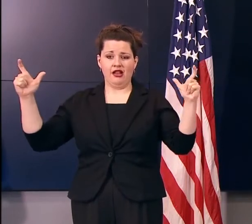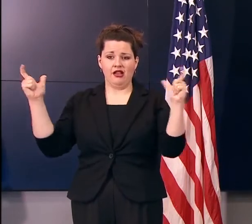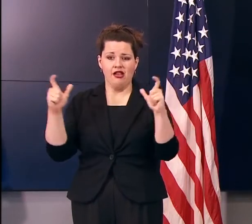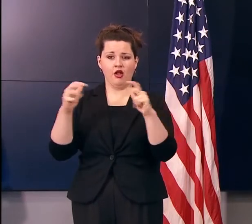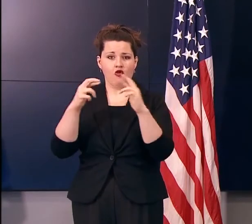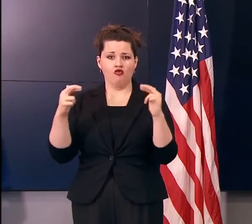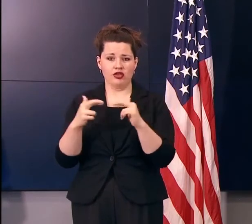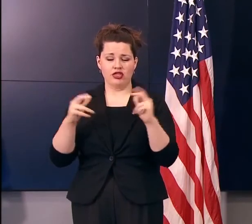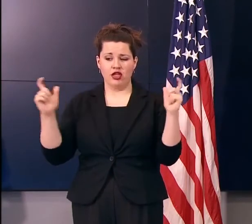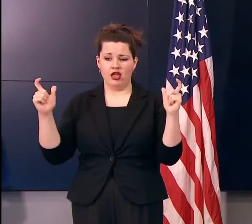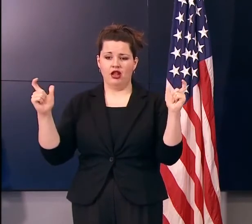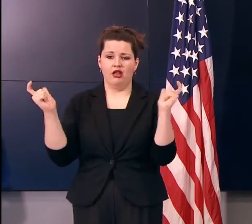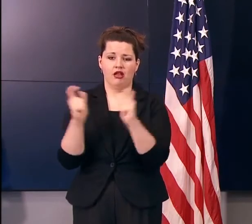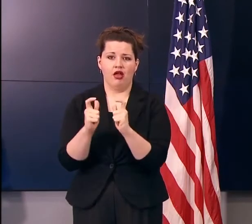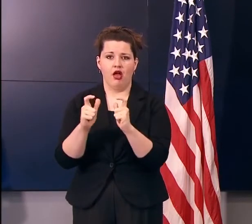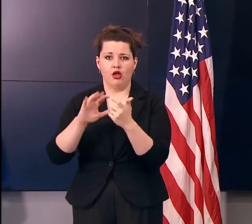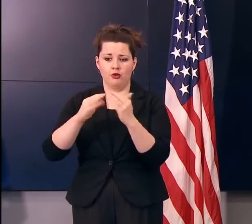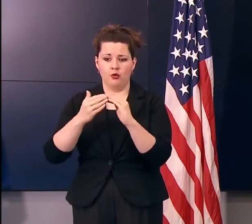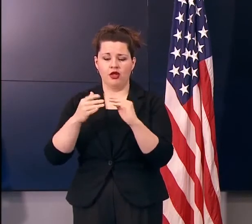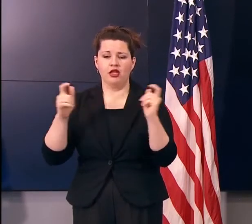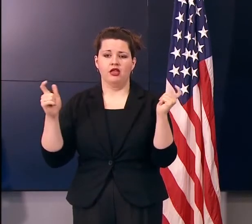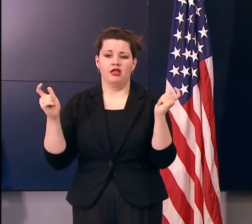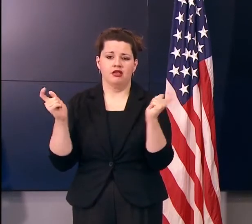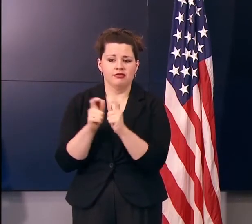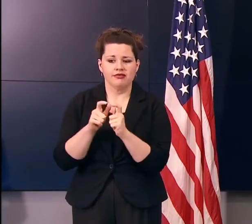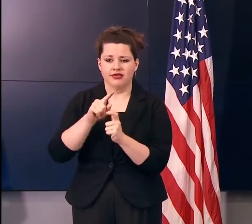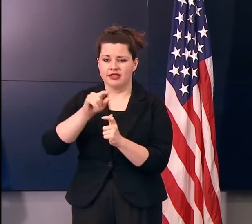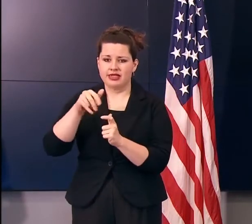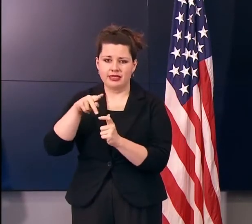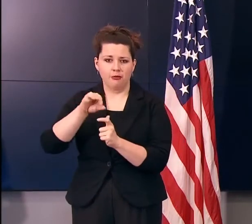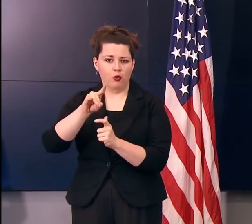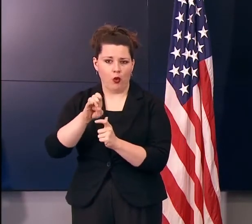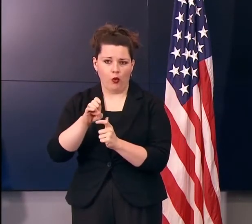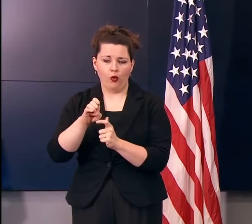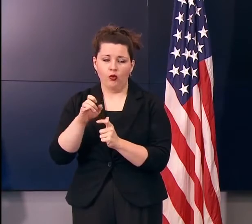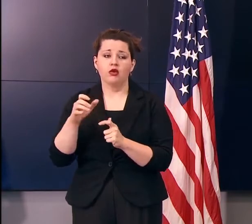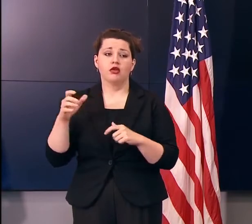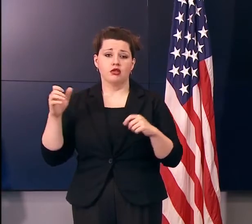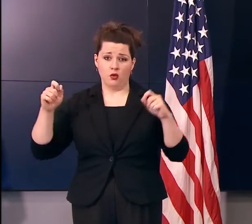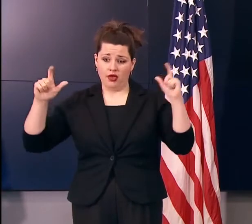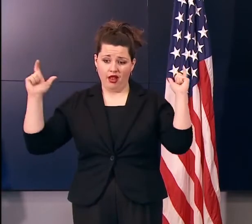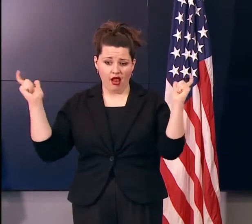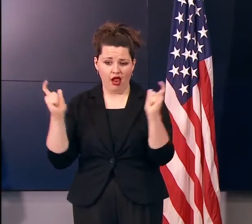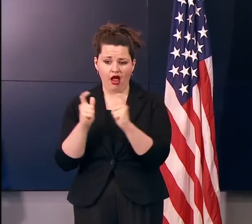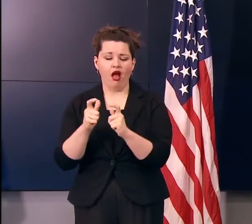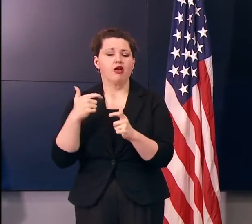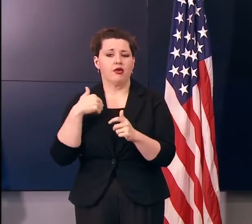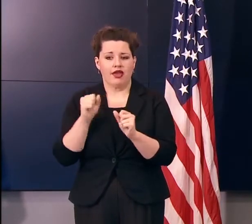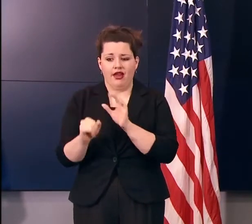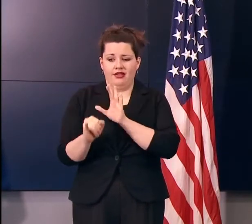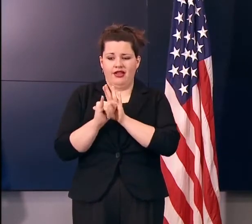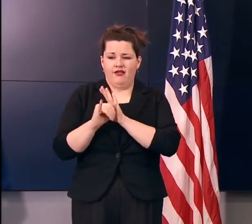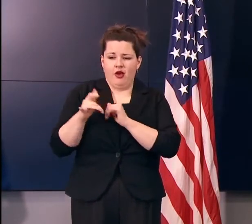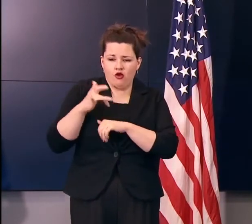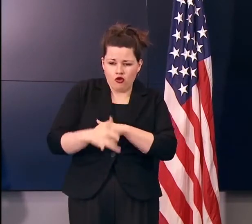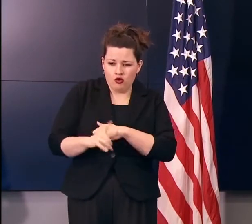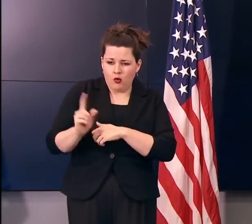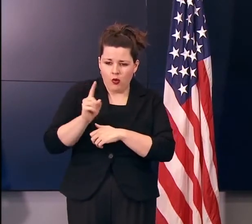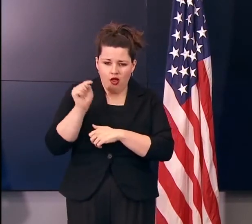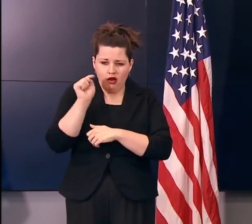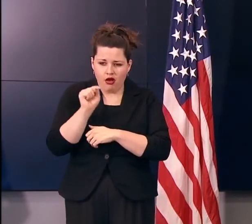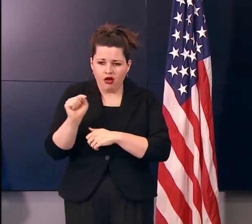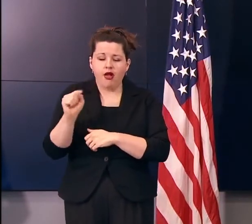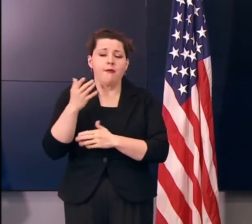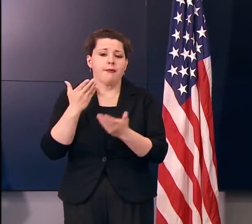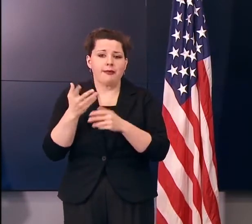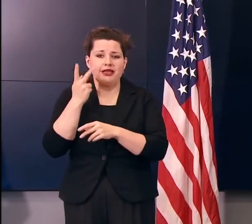perspective, to a community perspective, and eventually right down to the zip code. So, again, we can start to identify early where we start. We